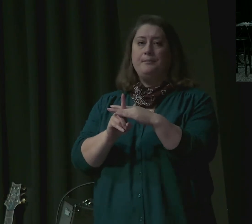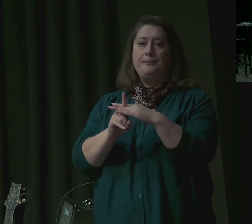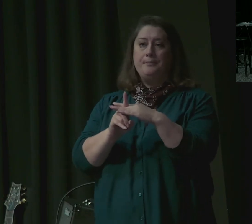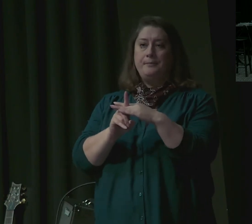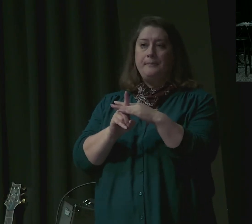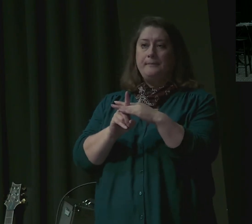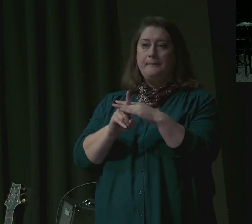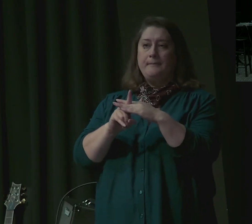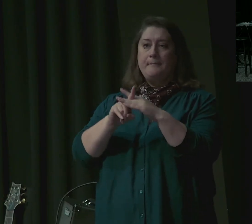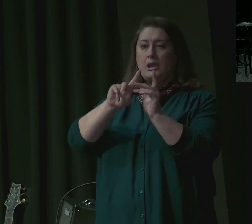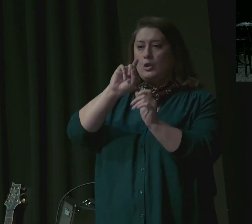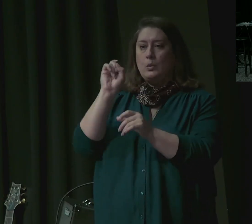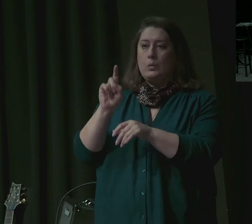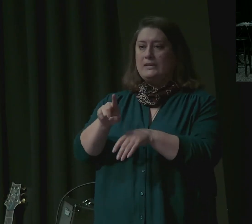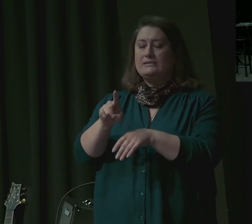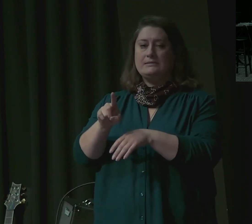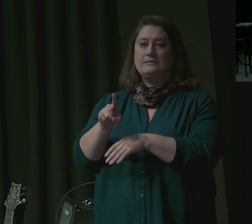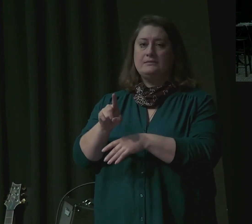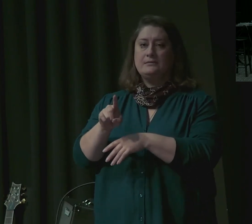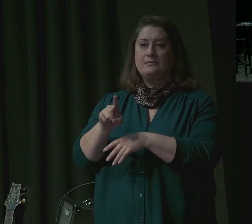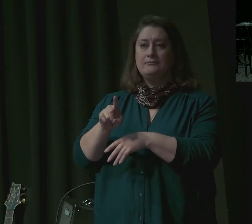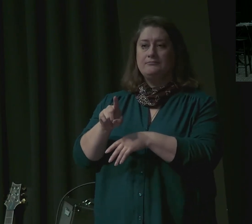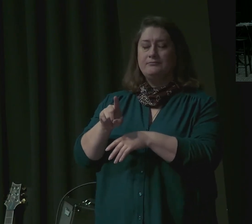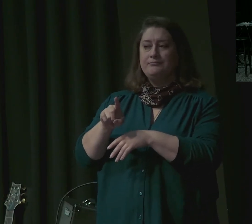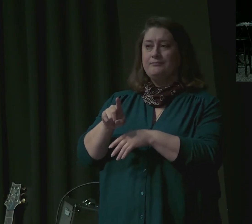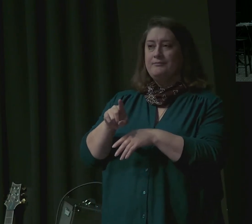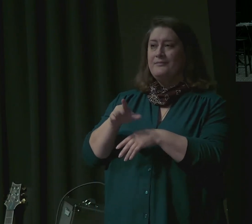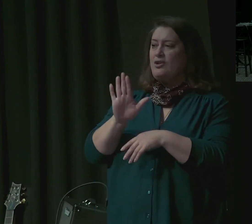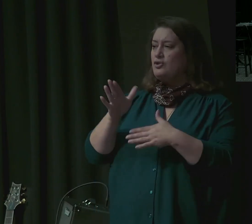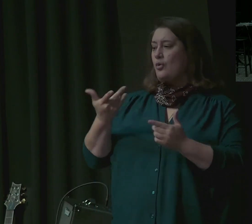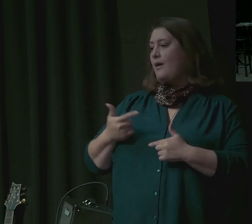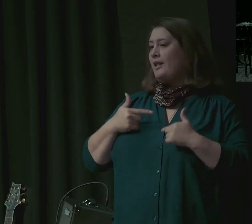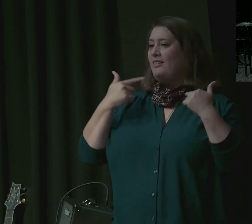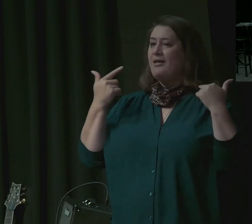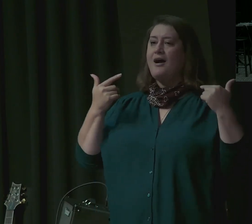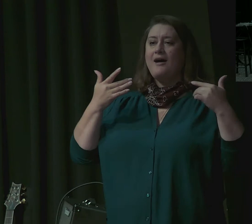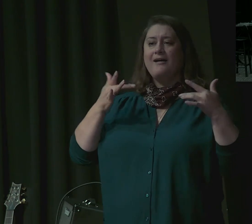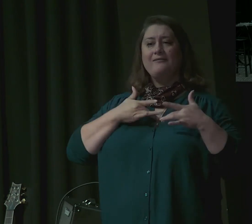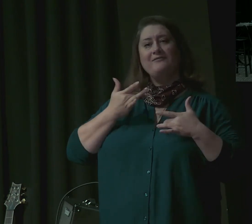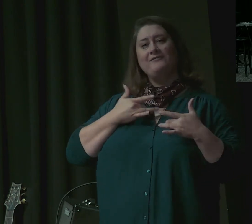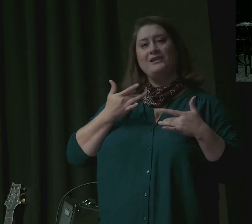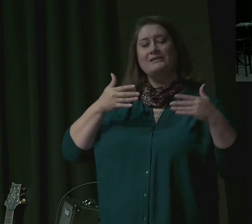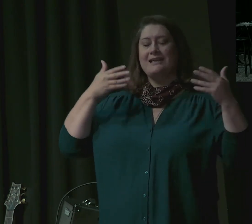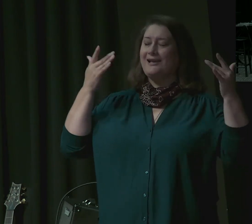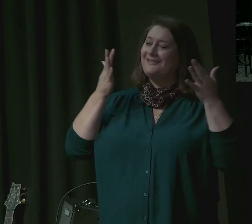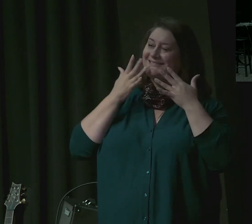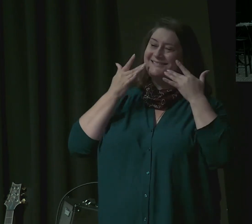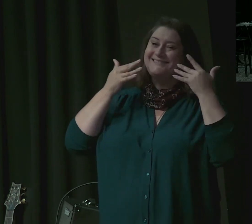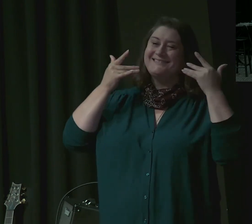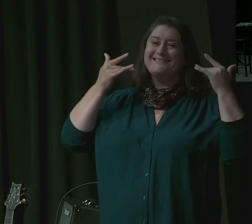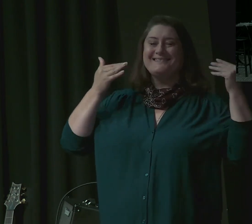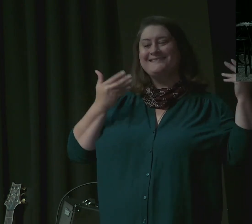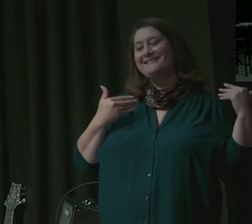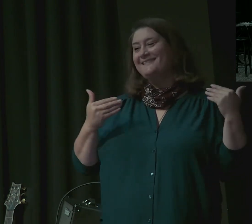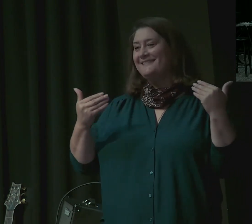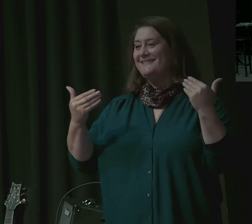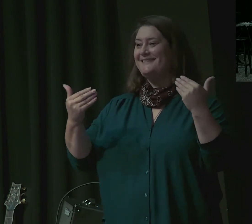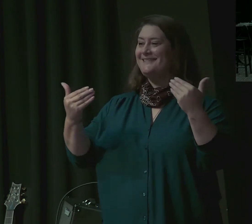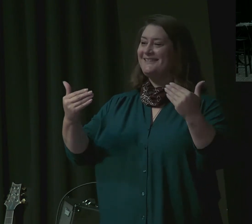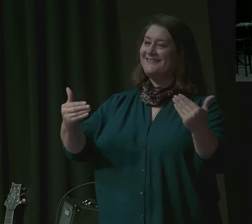You're sailing along doing really well and all of a sudden some calamity, some tragedy, some thing that you weren't